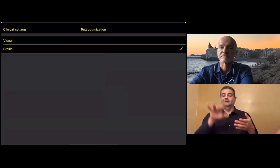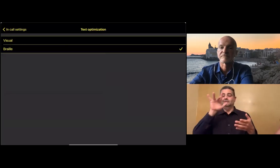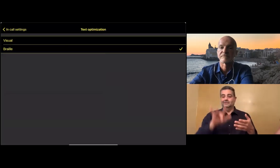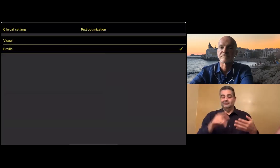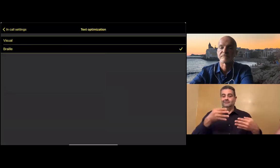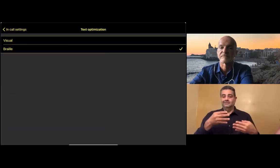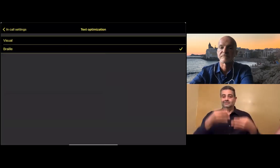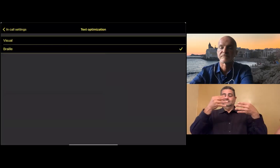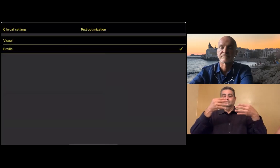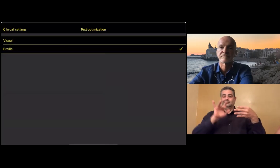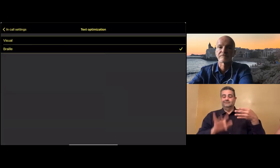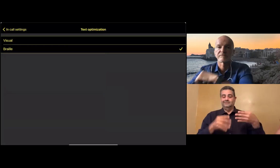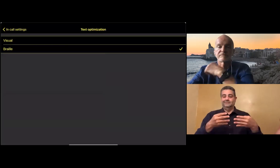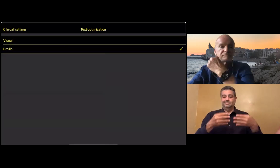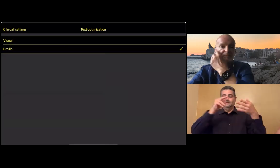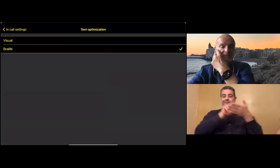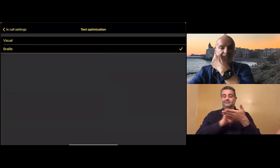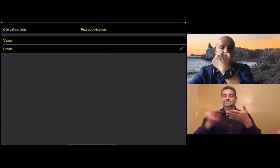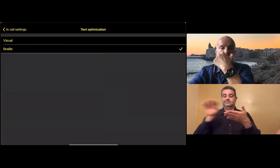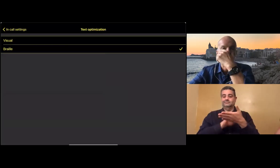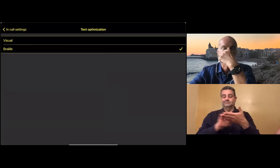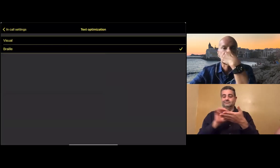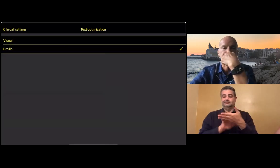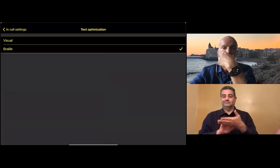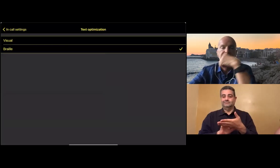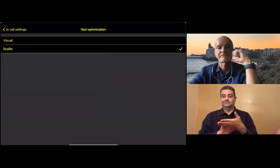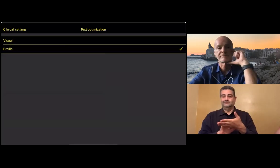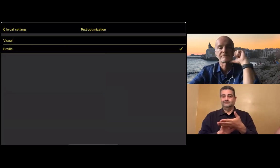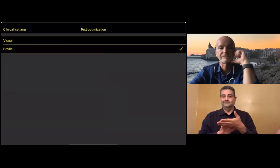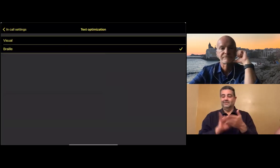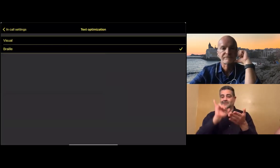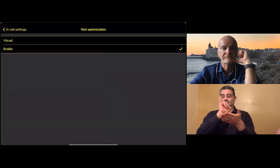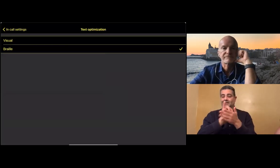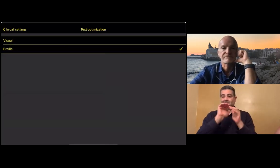decide then when to go to the next line of 40 characters.